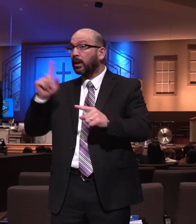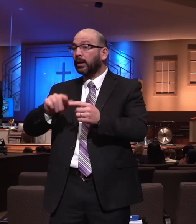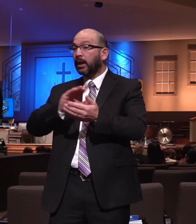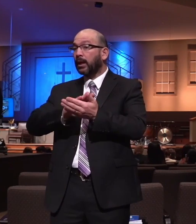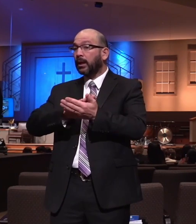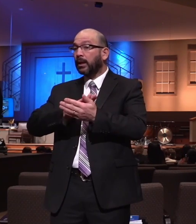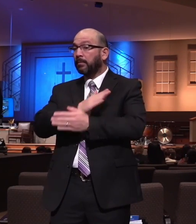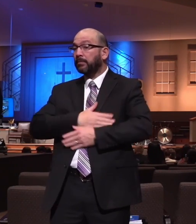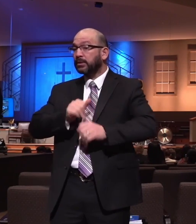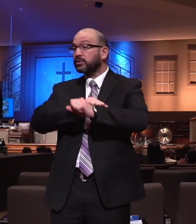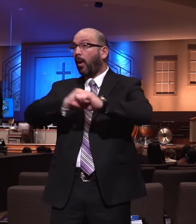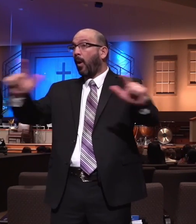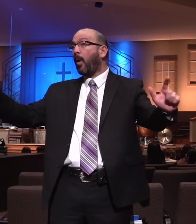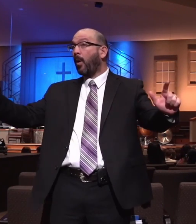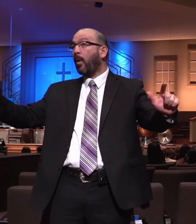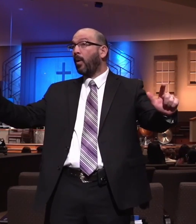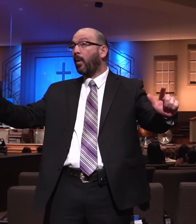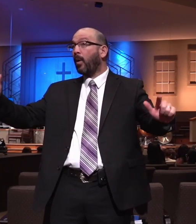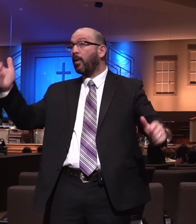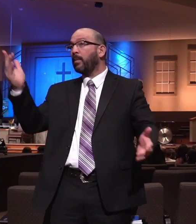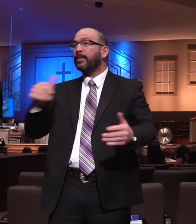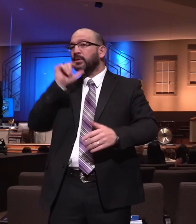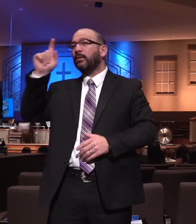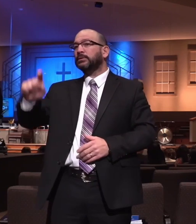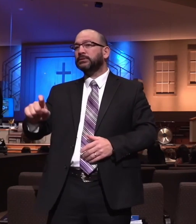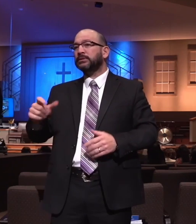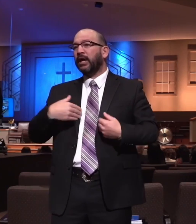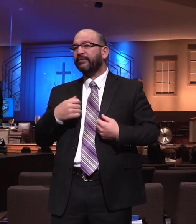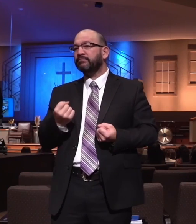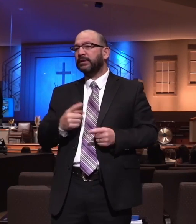is that maybe they didn't need to try so hard in the first place.